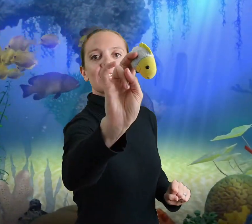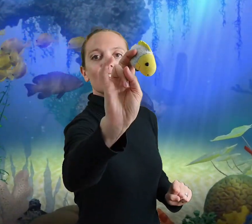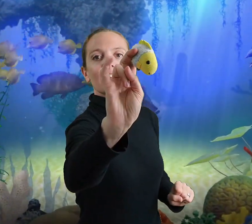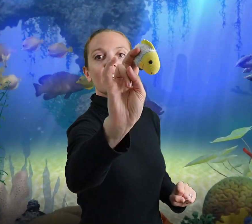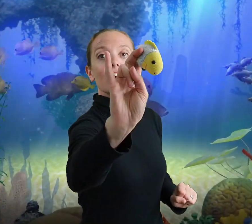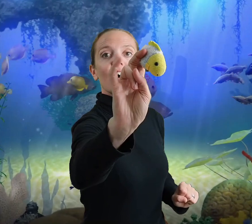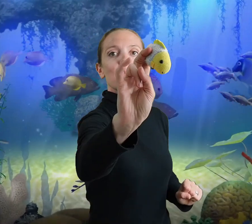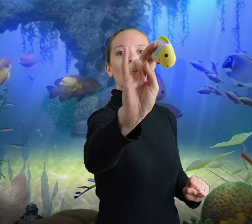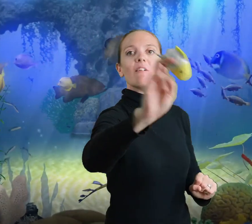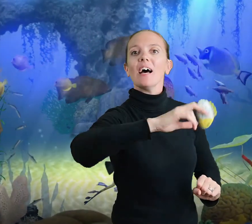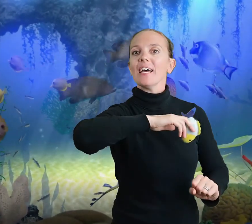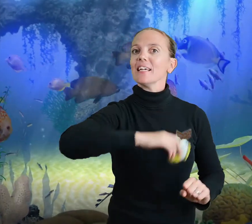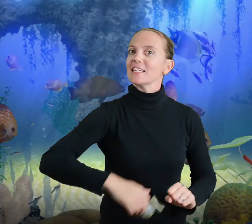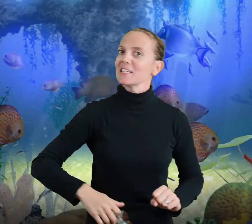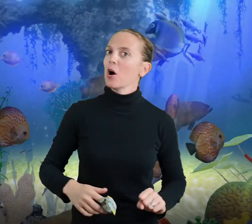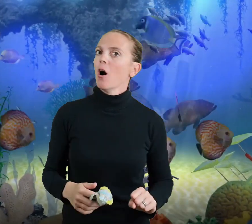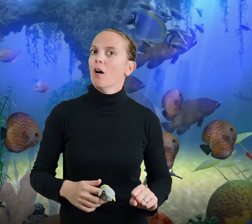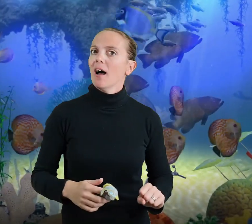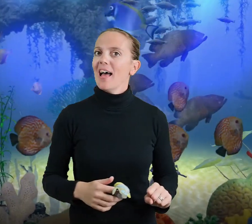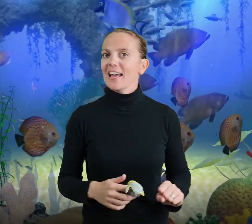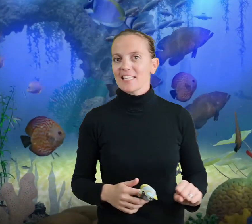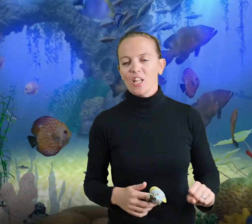little finger on my right. Excellent!